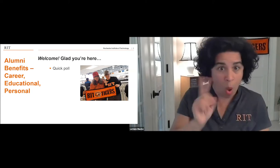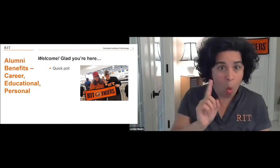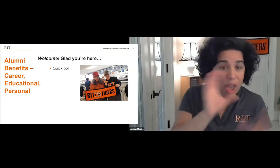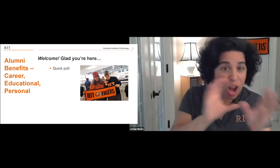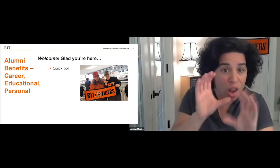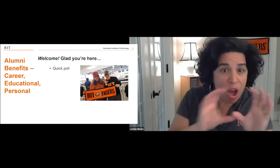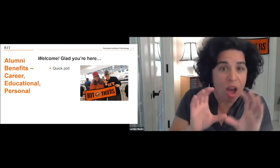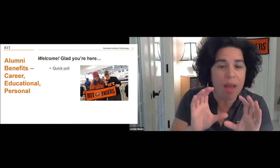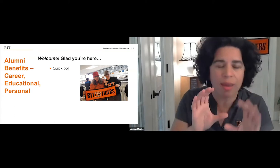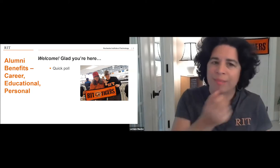and what the alumni are doing?